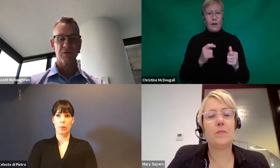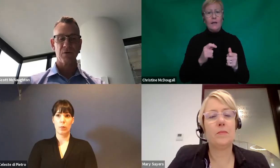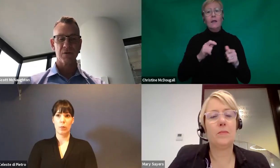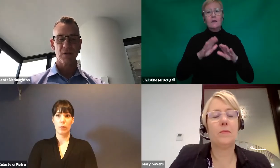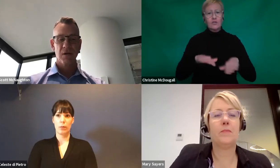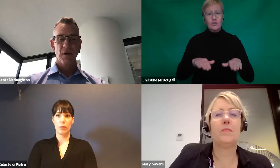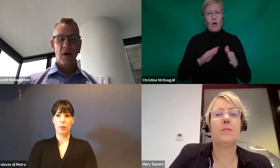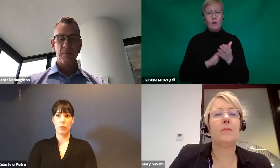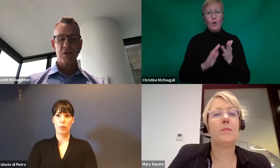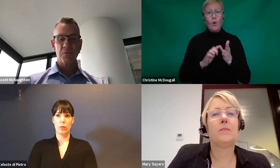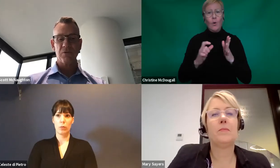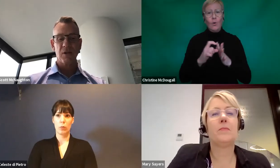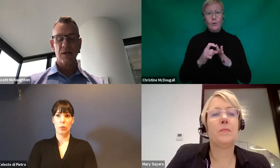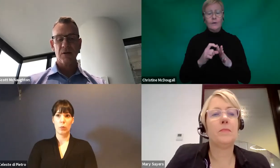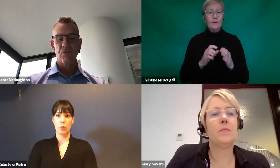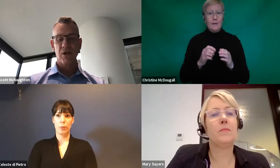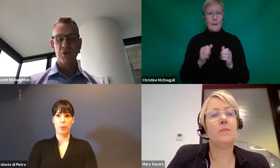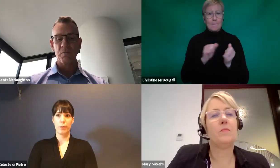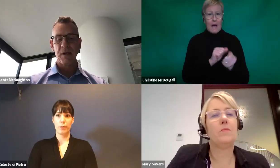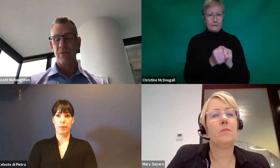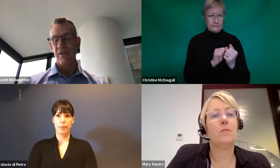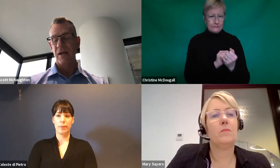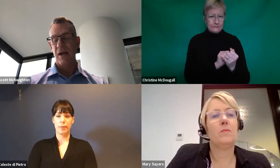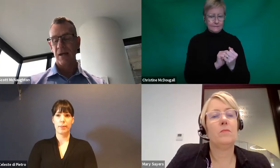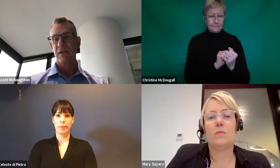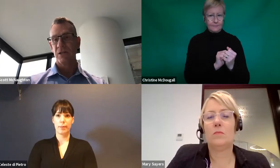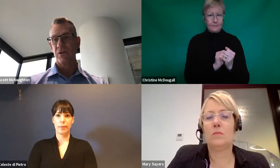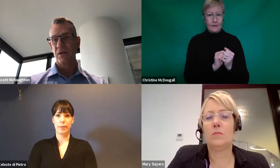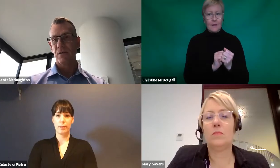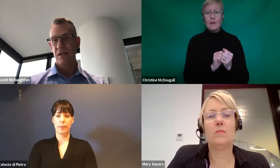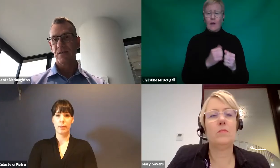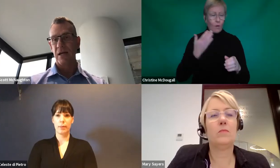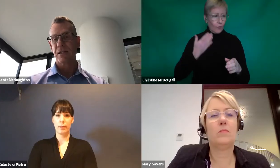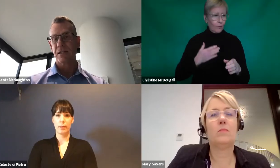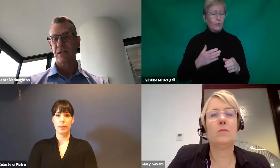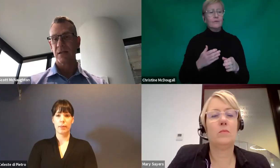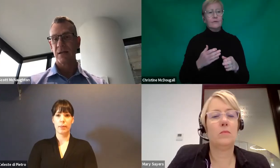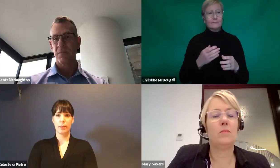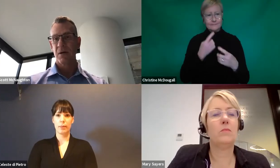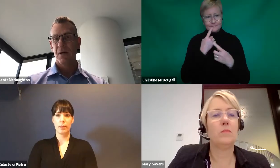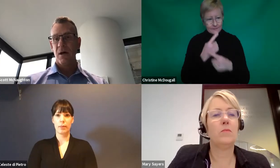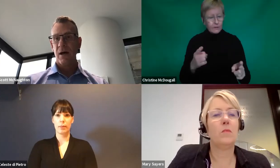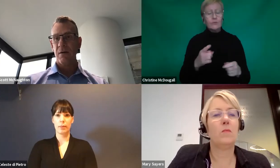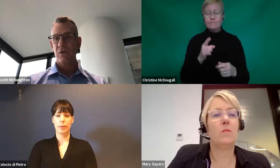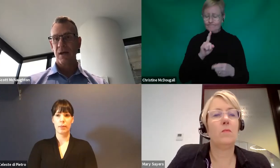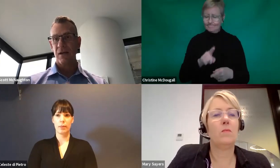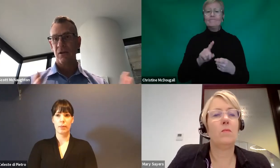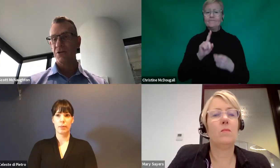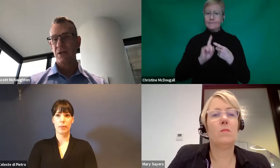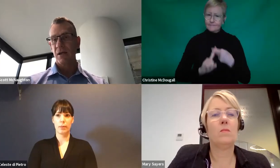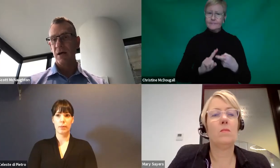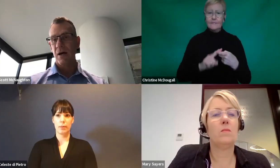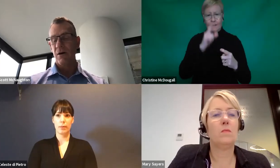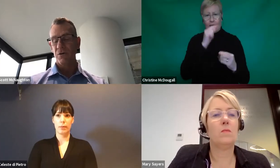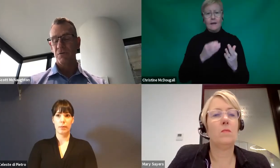works, of course. But just want to really reassure people that they can continue to test access to the scheme. You can